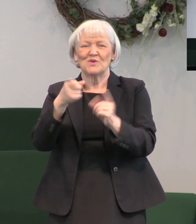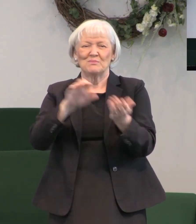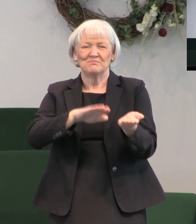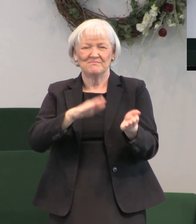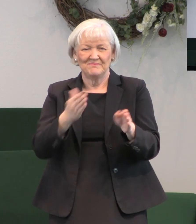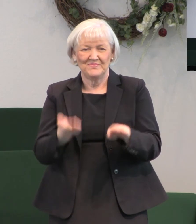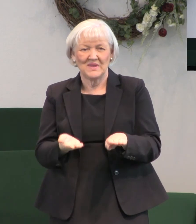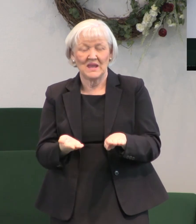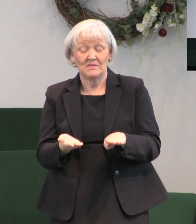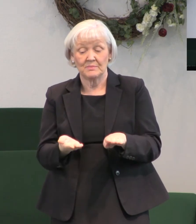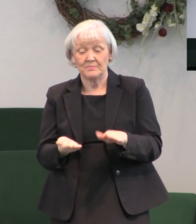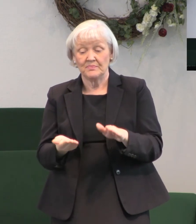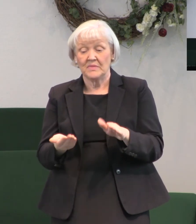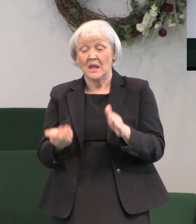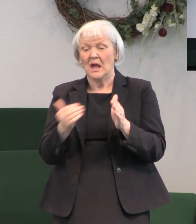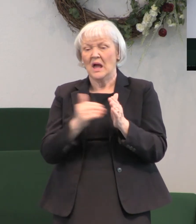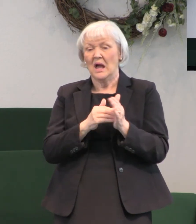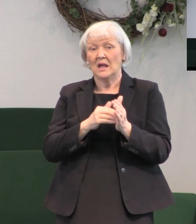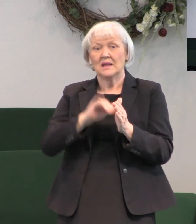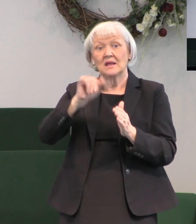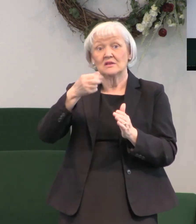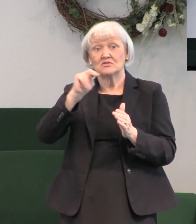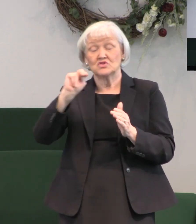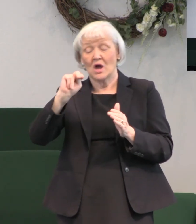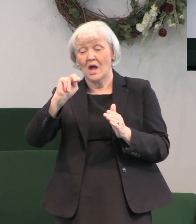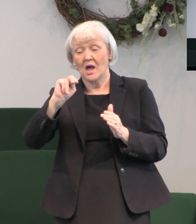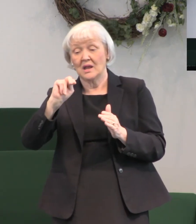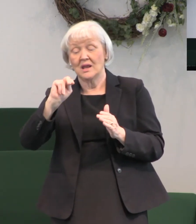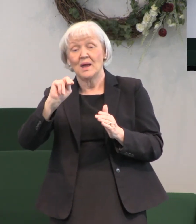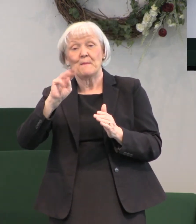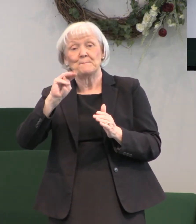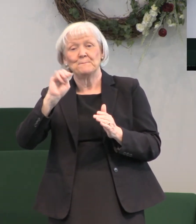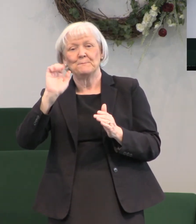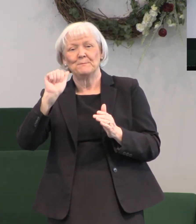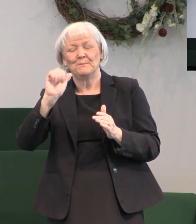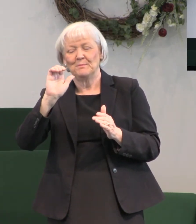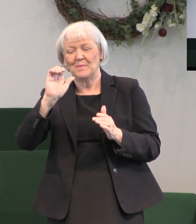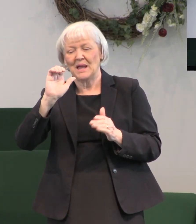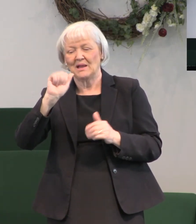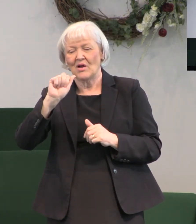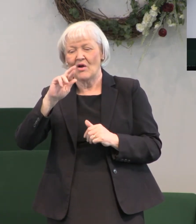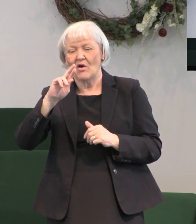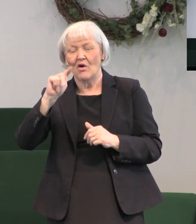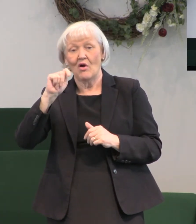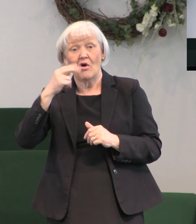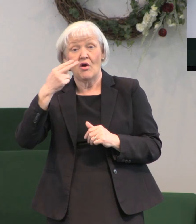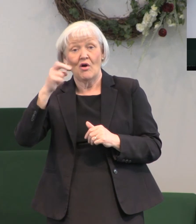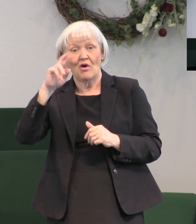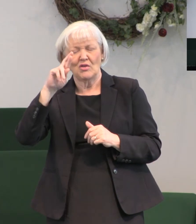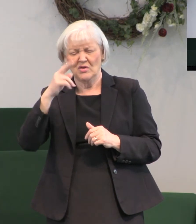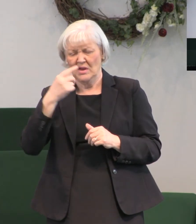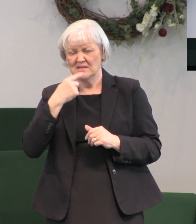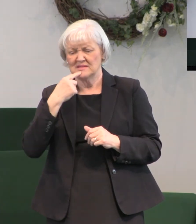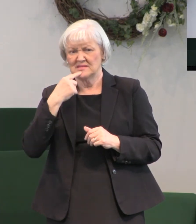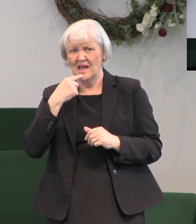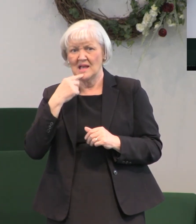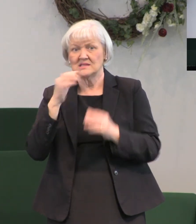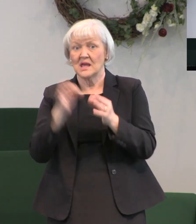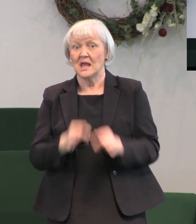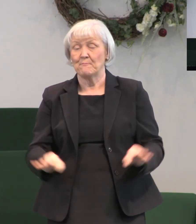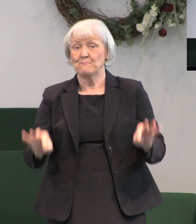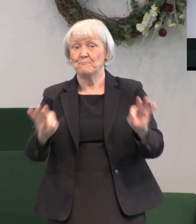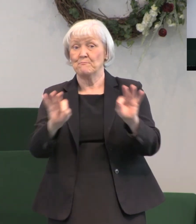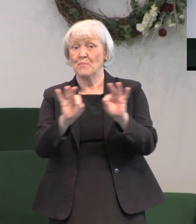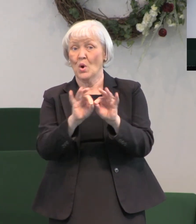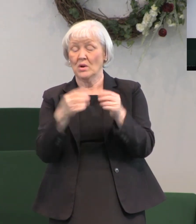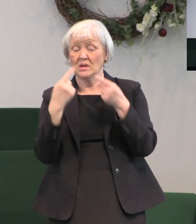Again, quoting John MacArthur, he says that this is an important declaration because He had died under condemnation.